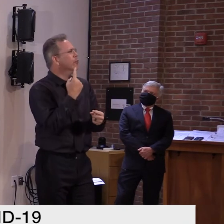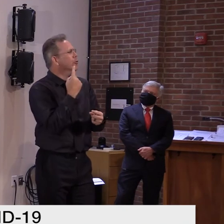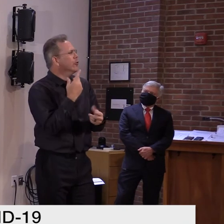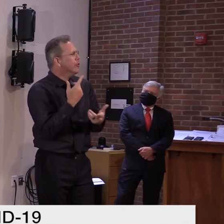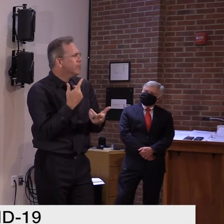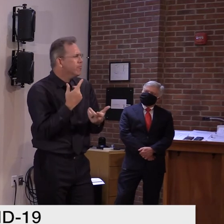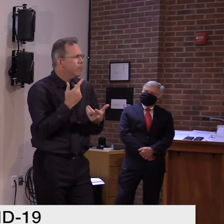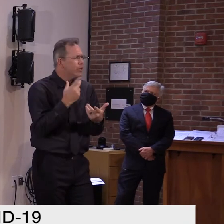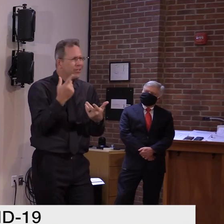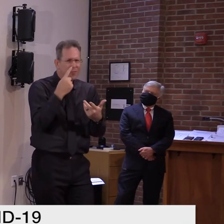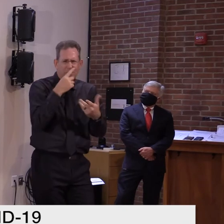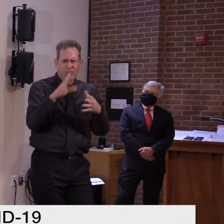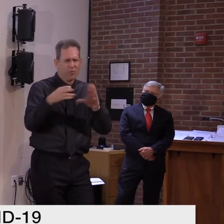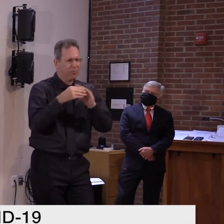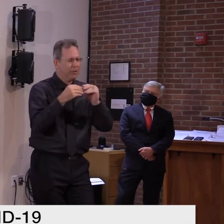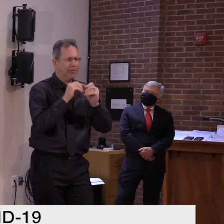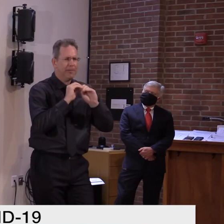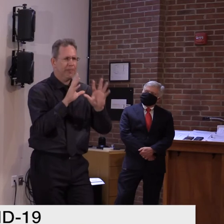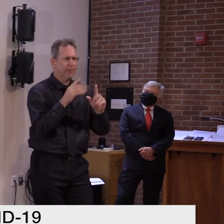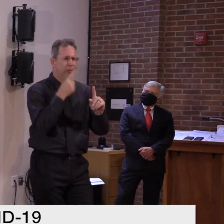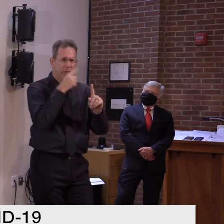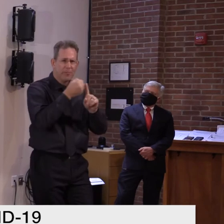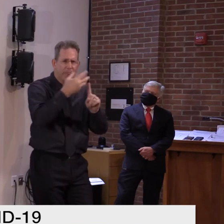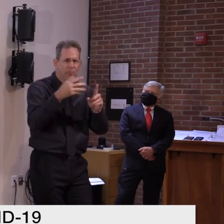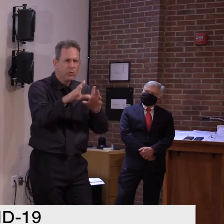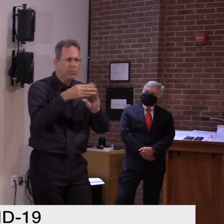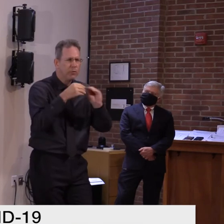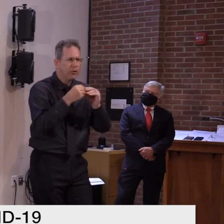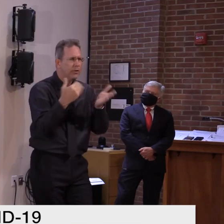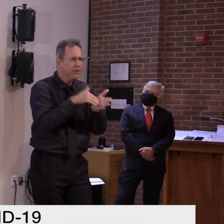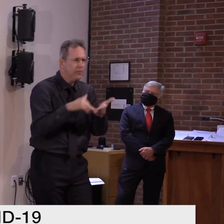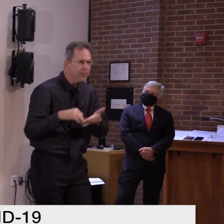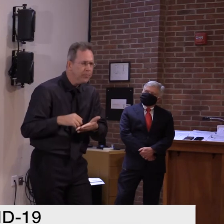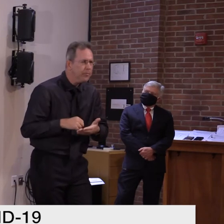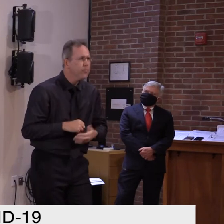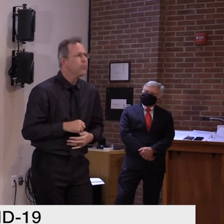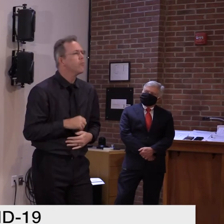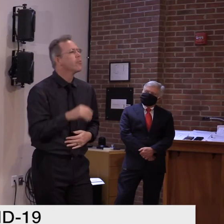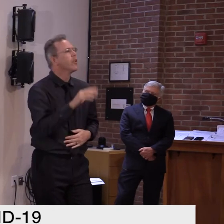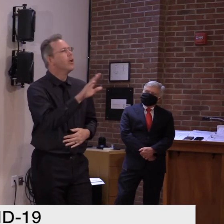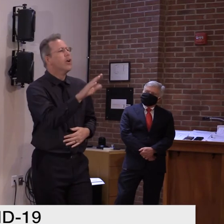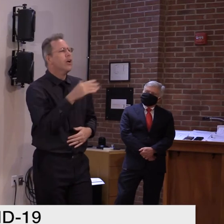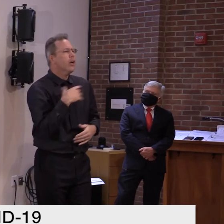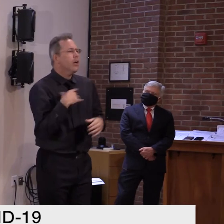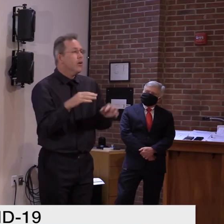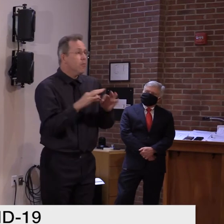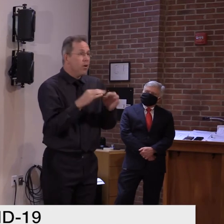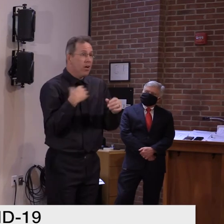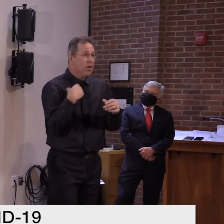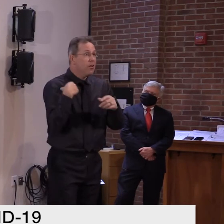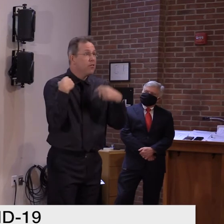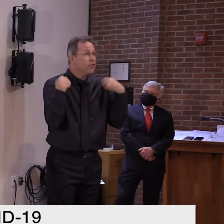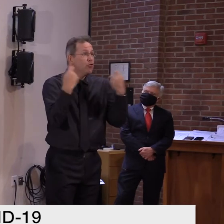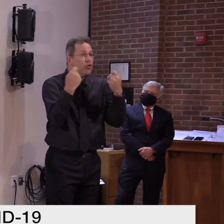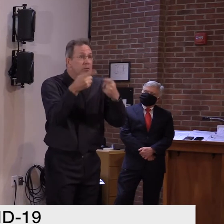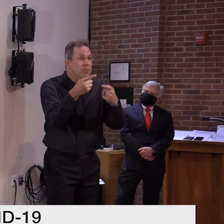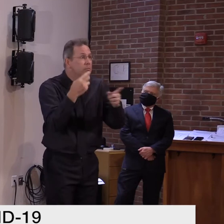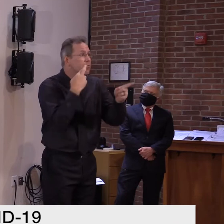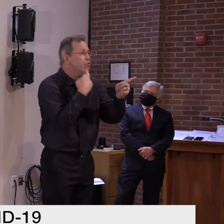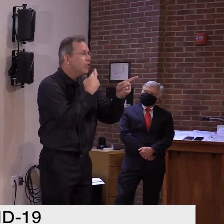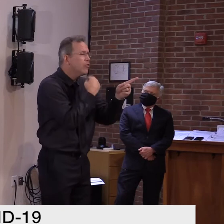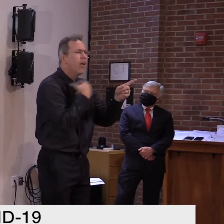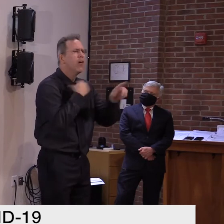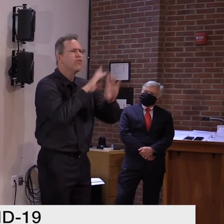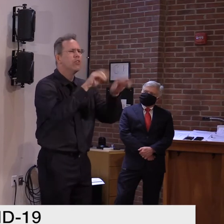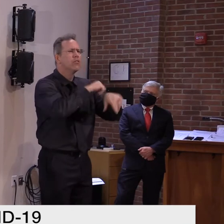We want everyone to, to just be careful. Those are structured environments, whether it's a gym or whether it's a restaurant. Uh, their structure, uh,